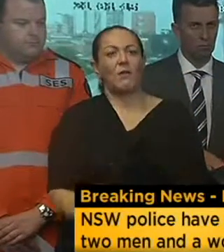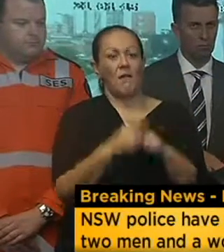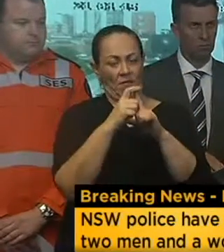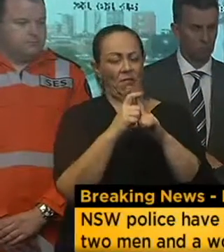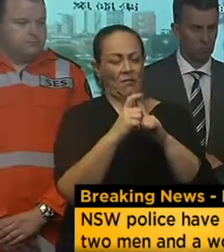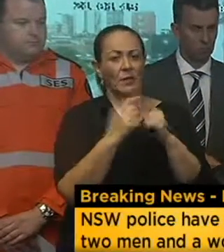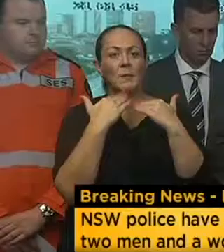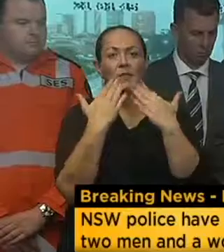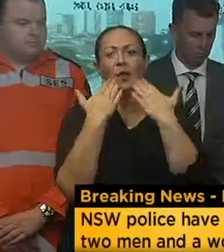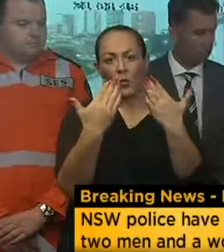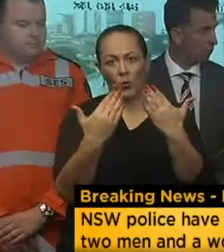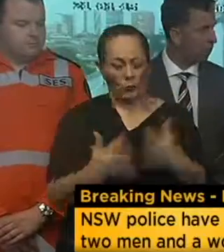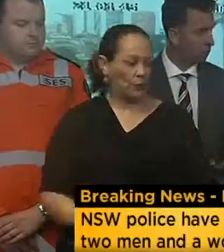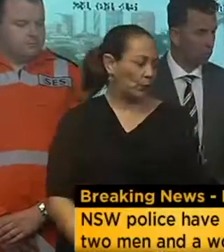So thanks very much.